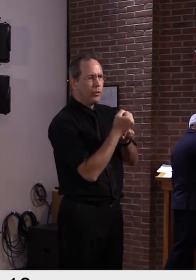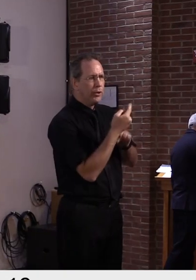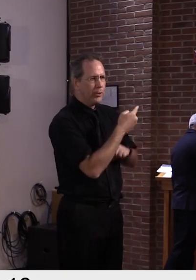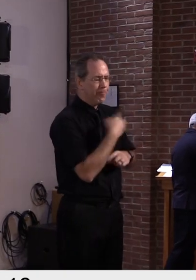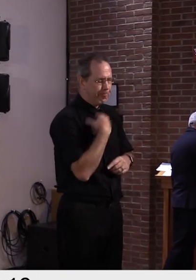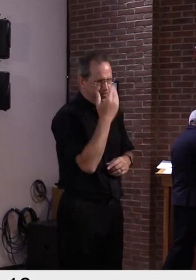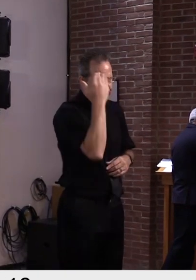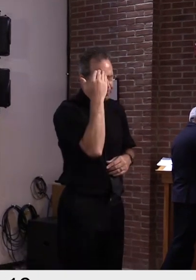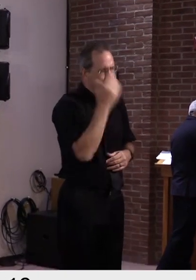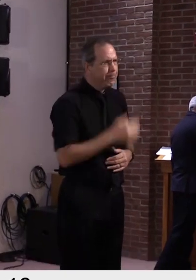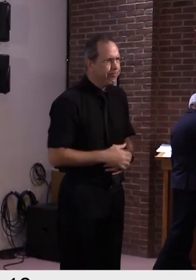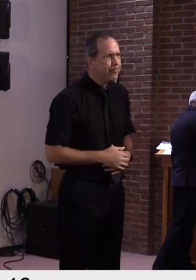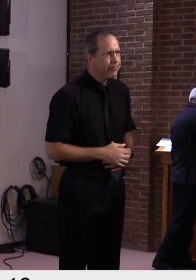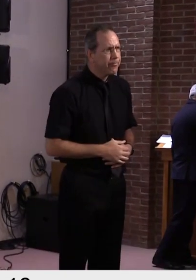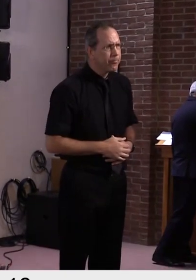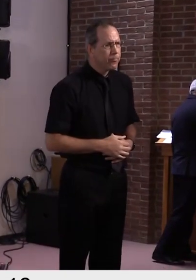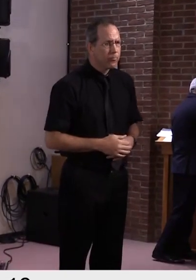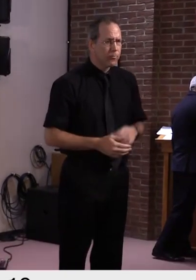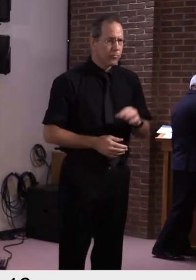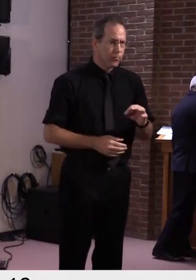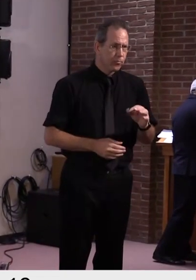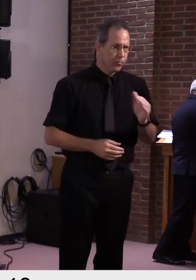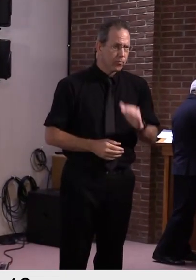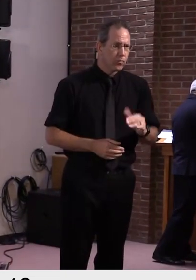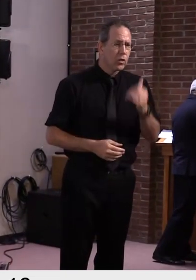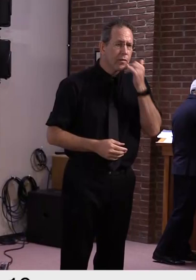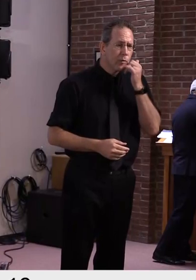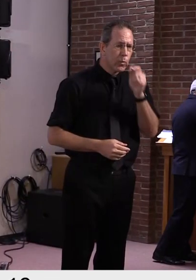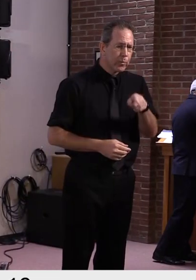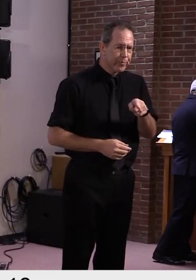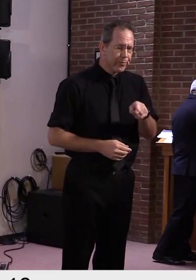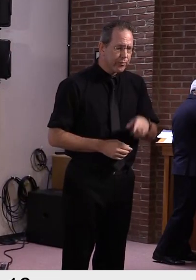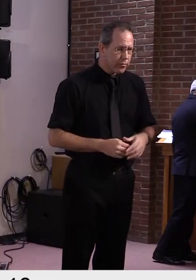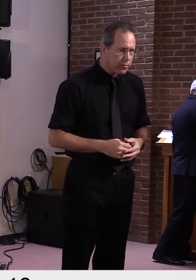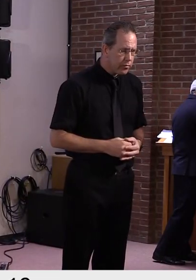All right, we'll move to the phone, starting with Kathy from the Associated Press.